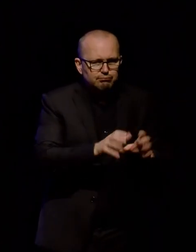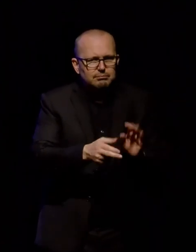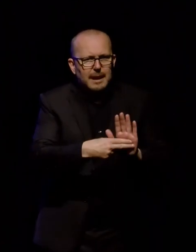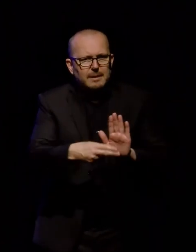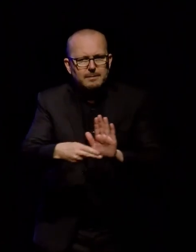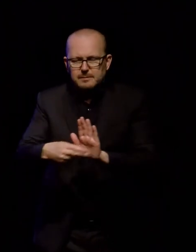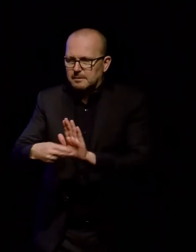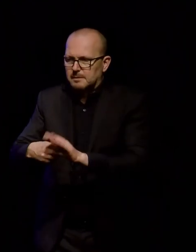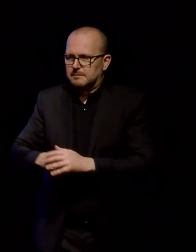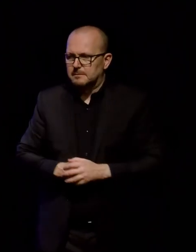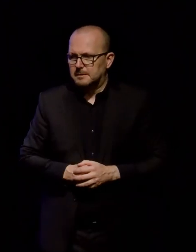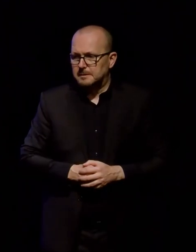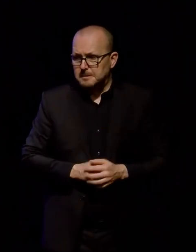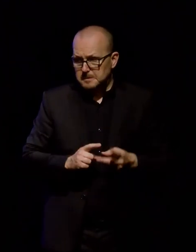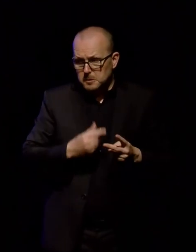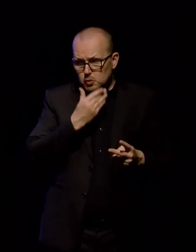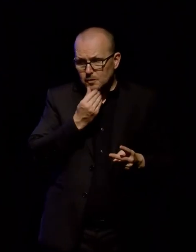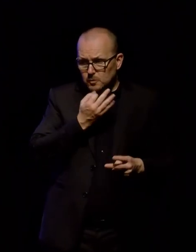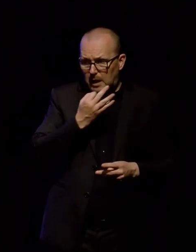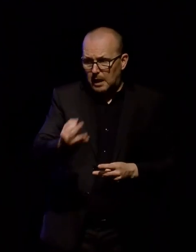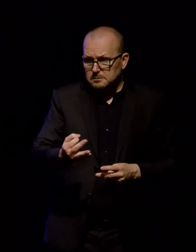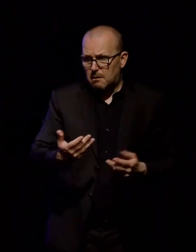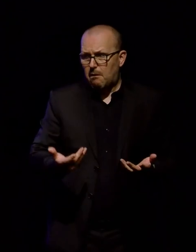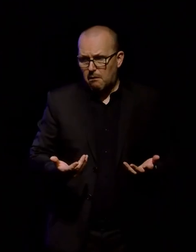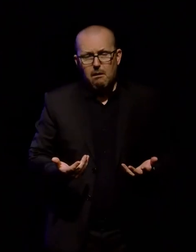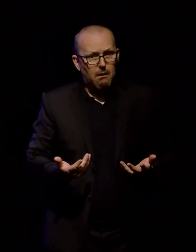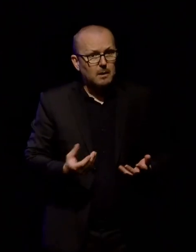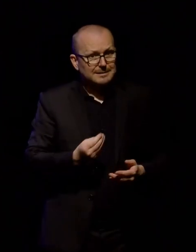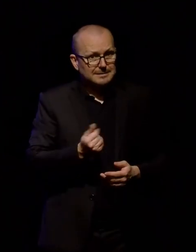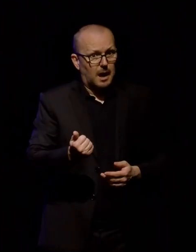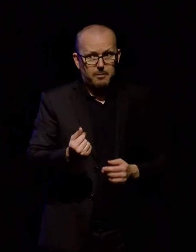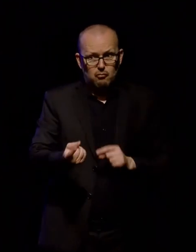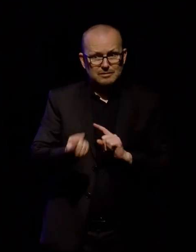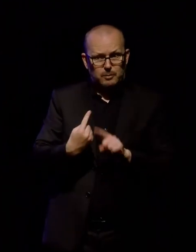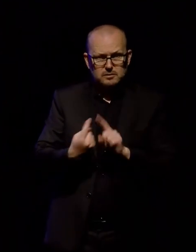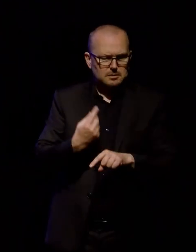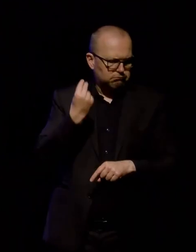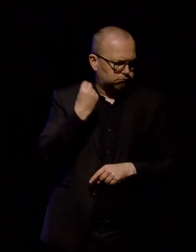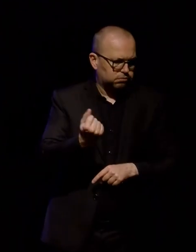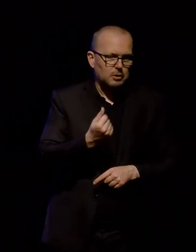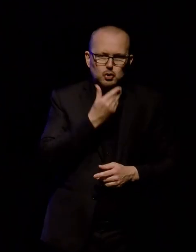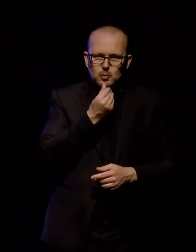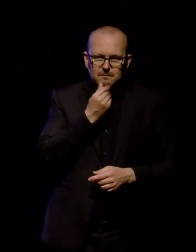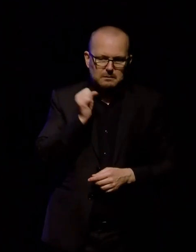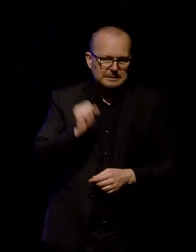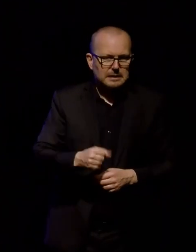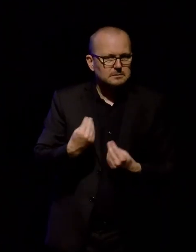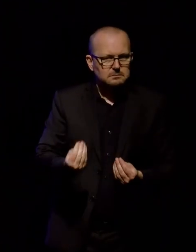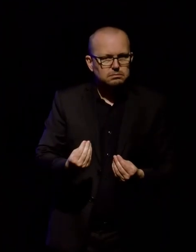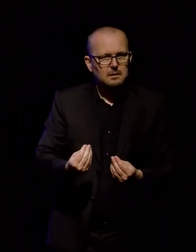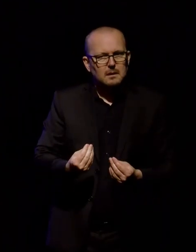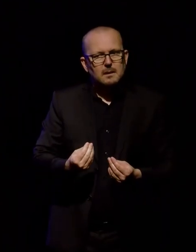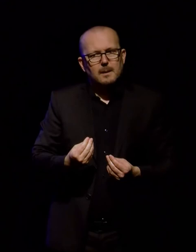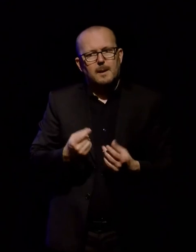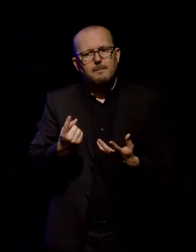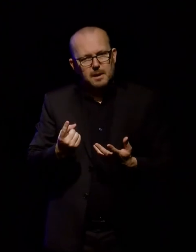useful to ask? We got some immediate insights useful for NZ Museums redevelopment. We also will be returning to the